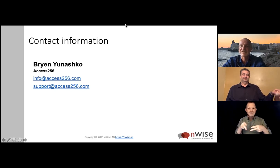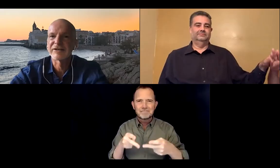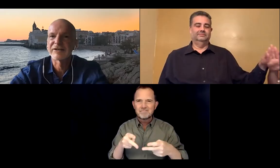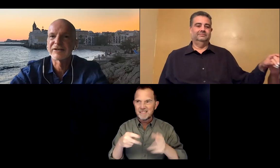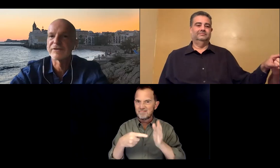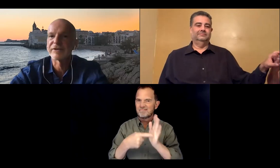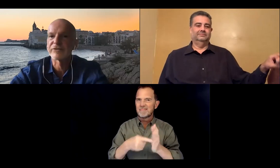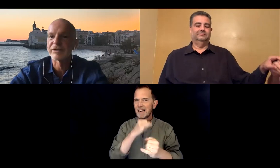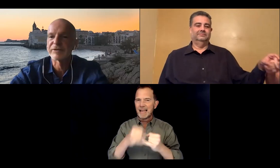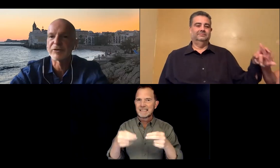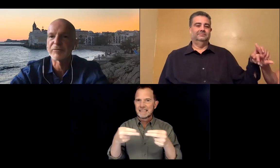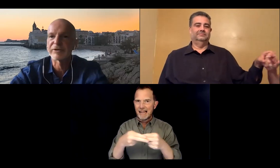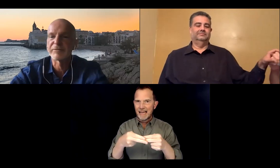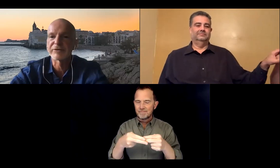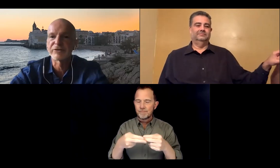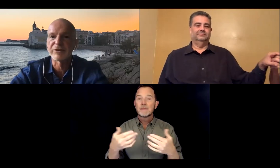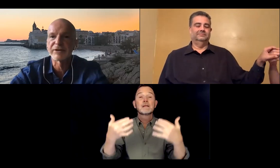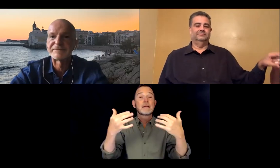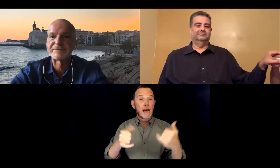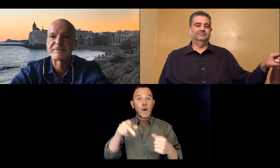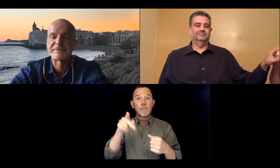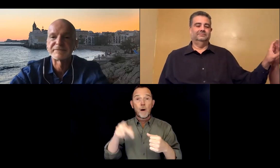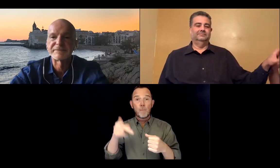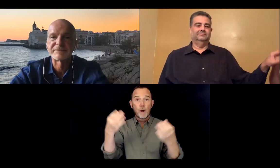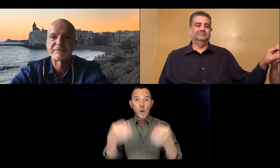I close the screen with the PowerPoint back to you, Brian.